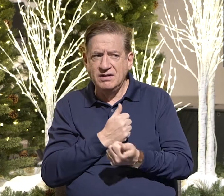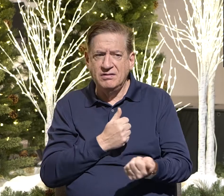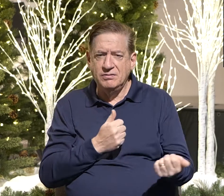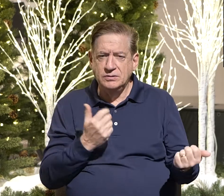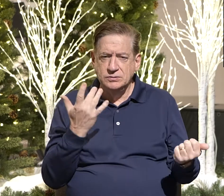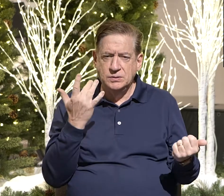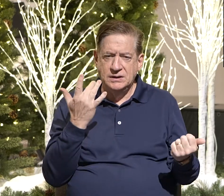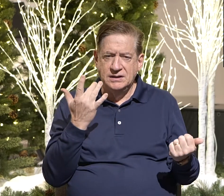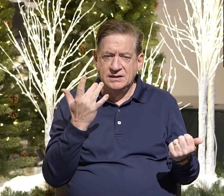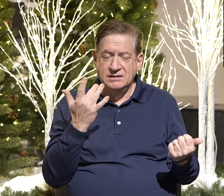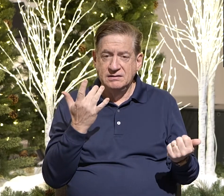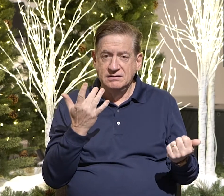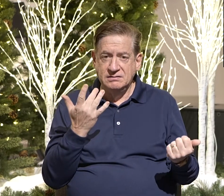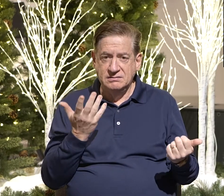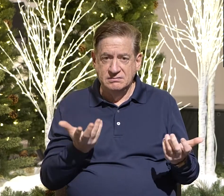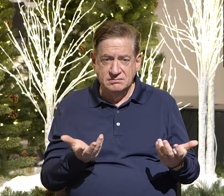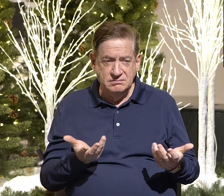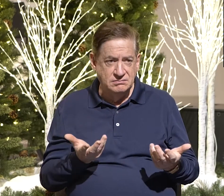So they see us as loving?